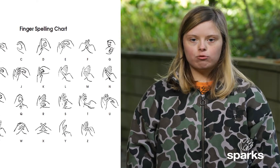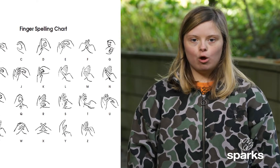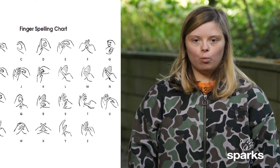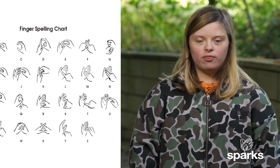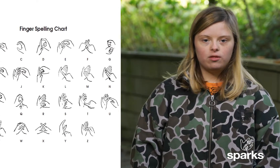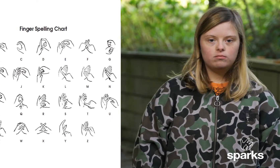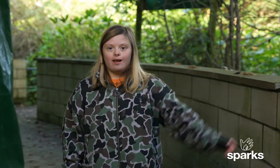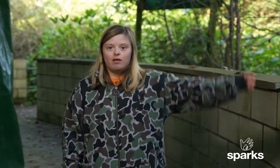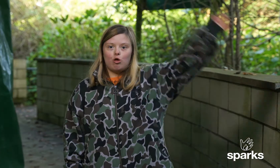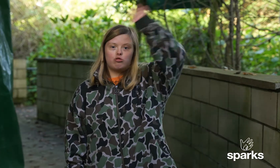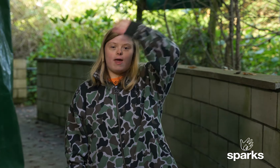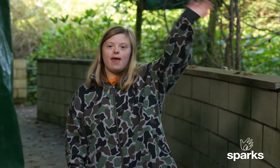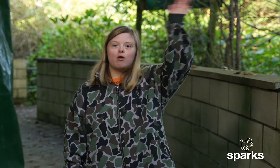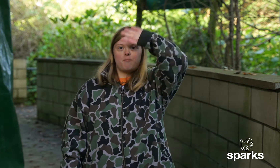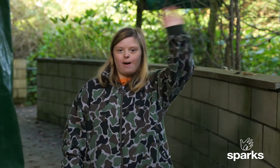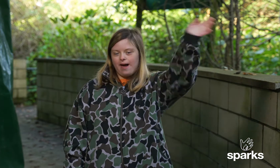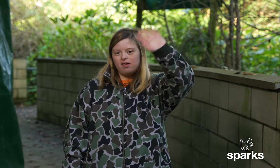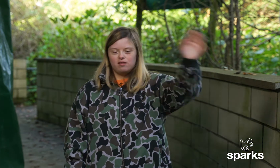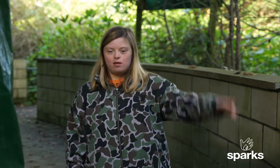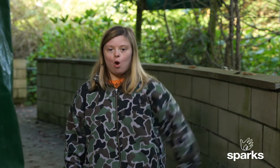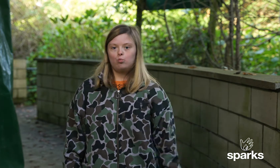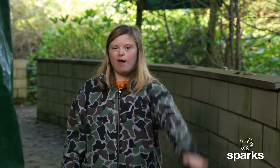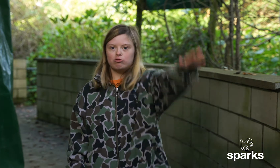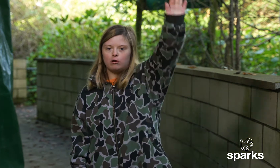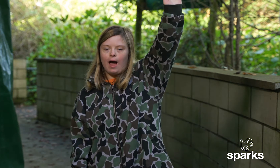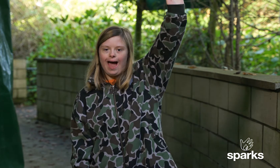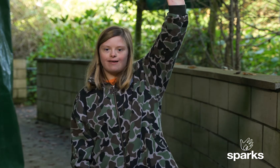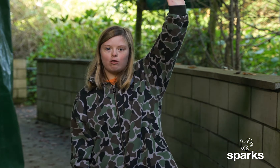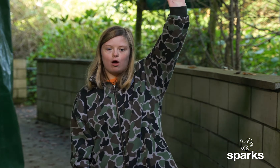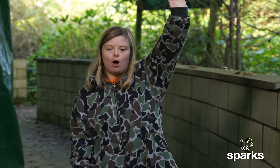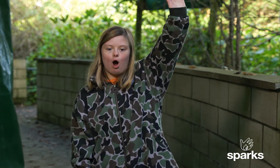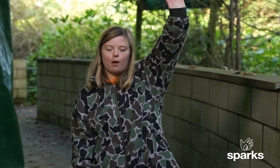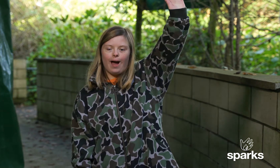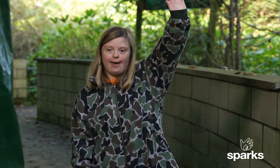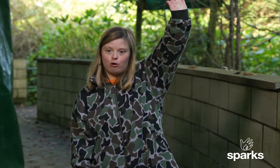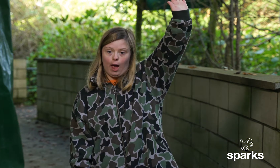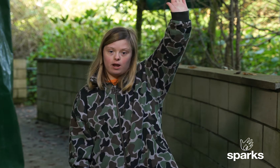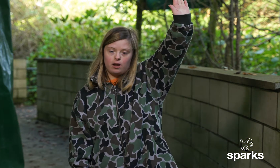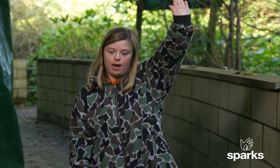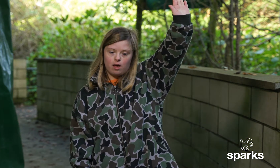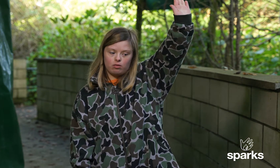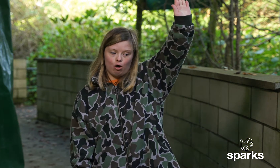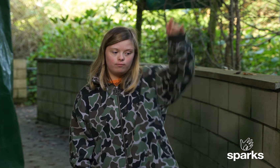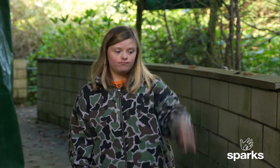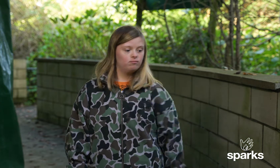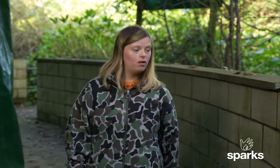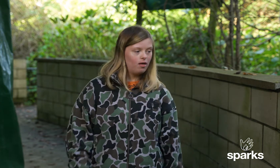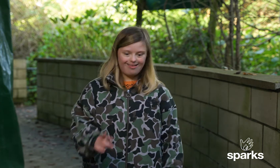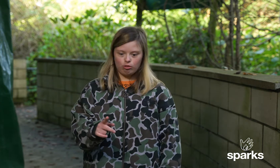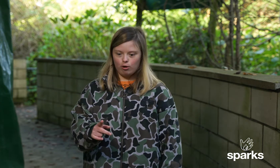start with? To say goodbye, raise your hand, arm higher. No, let's start